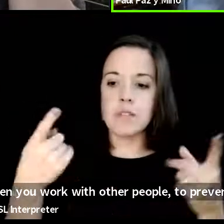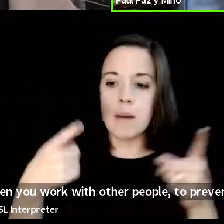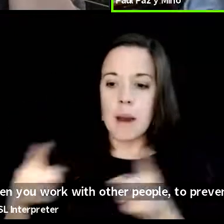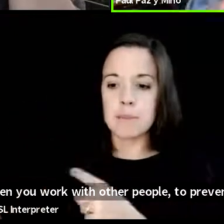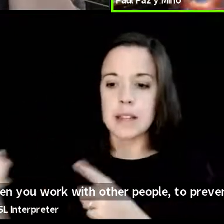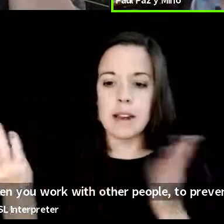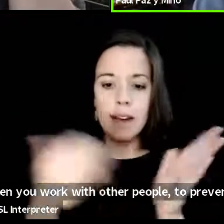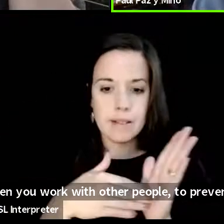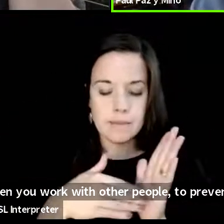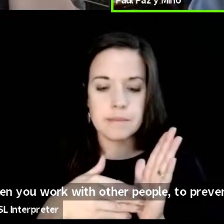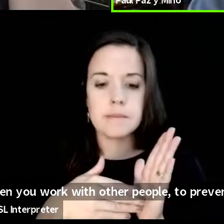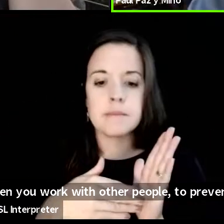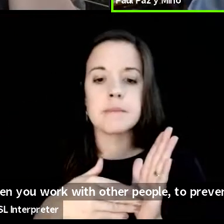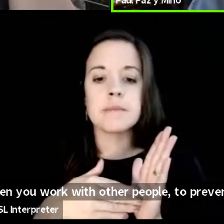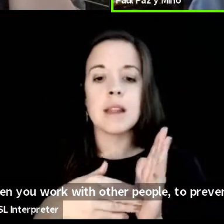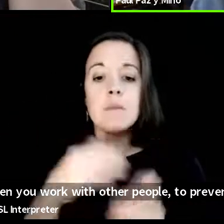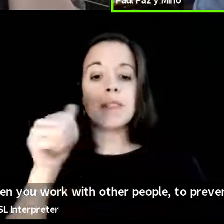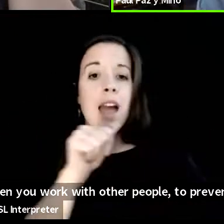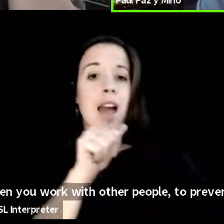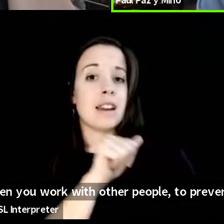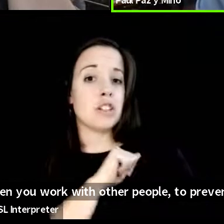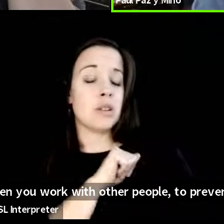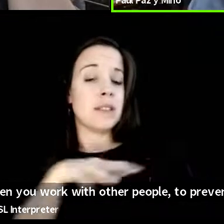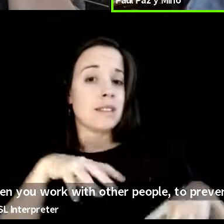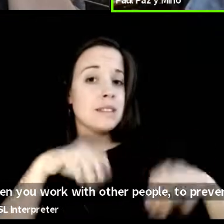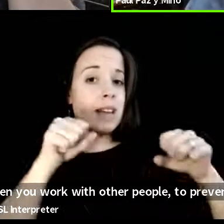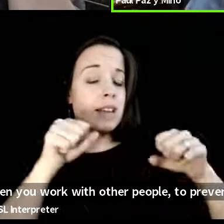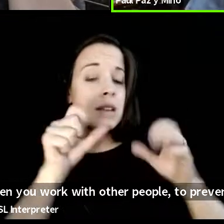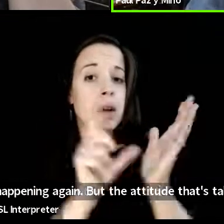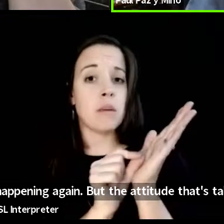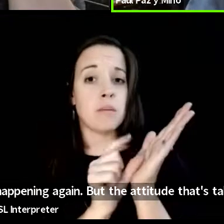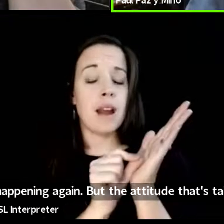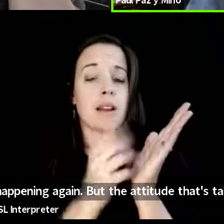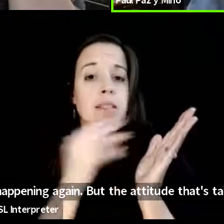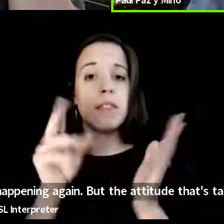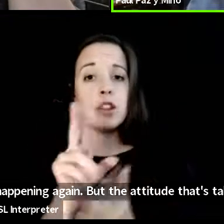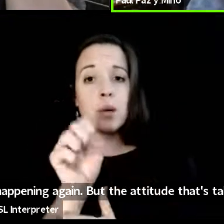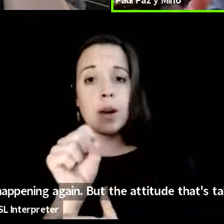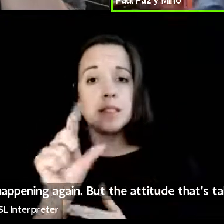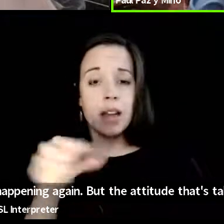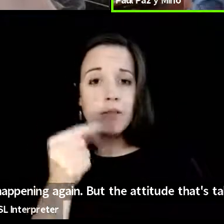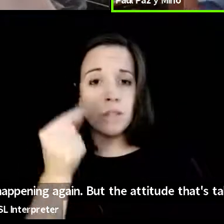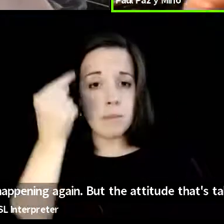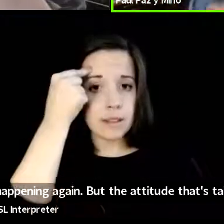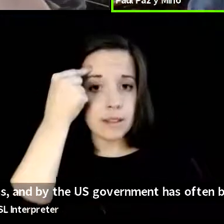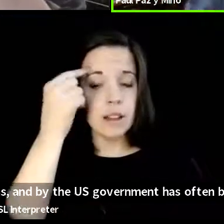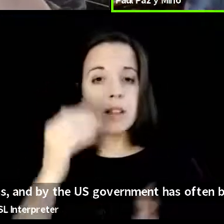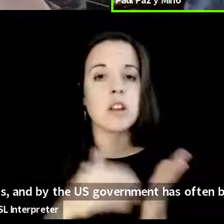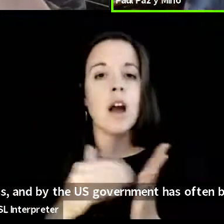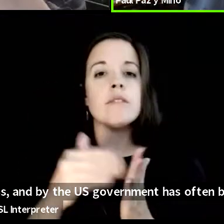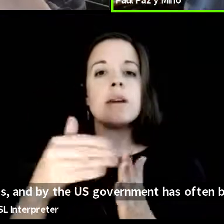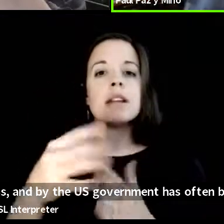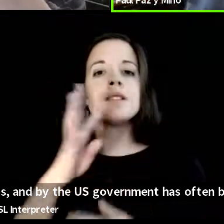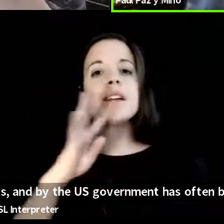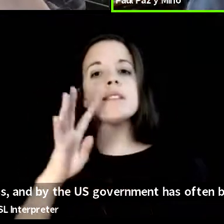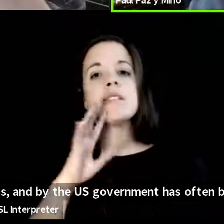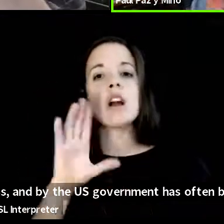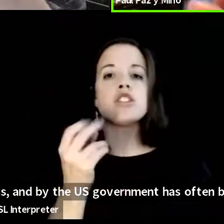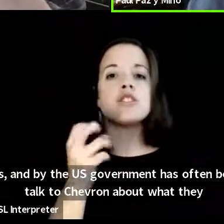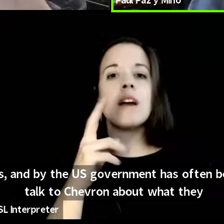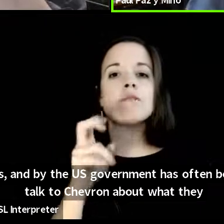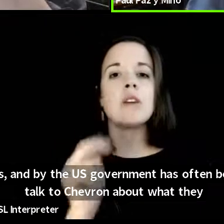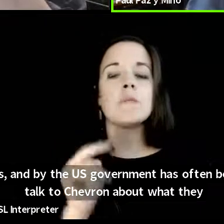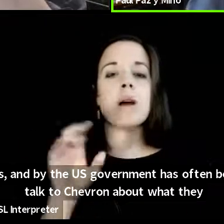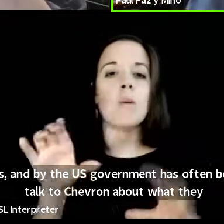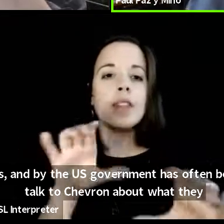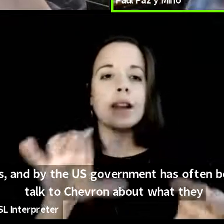but the the attitude that's taken by the press and by the u.s government has often been let's talk to chevron about what they did